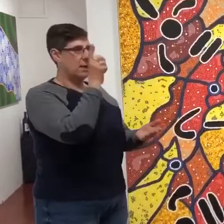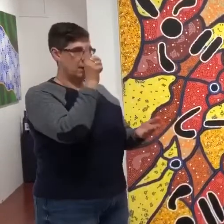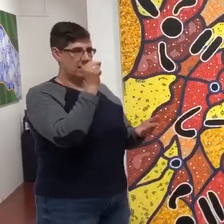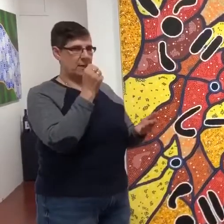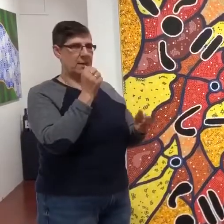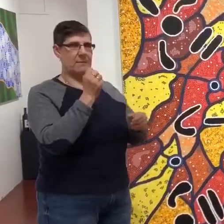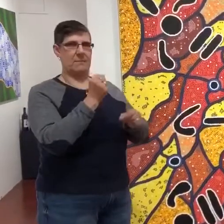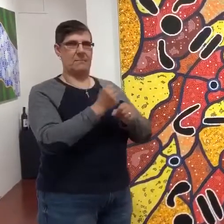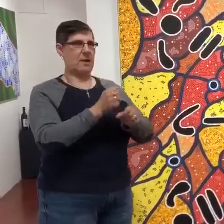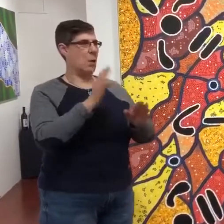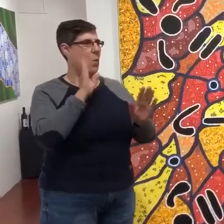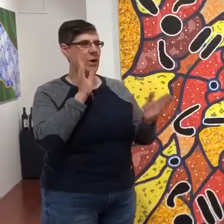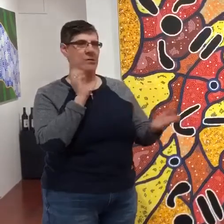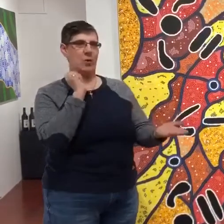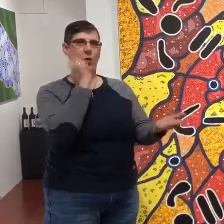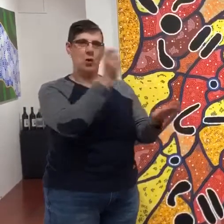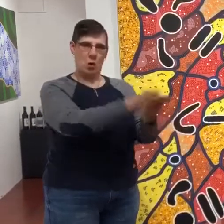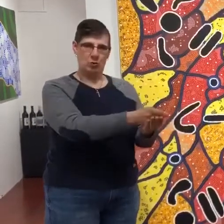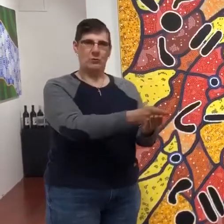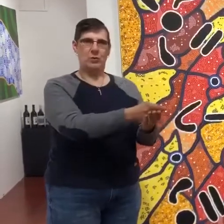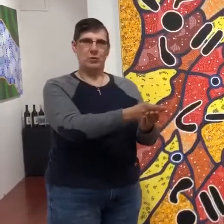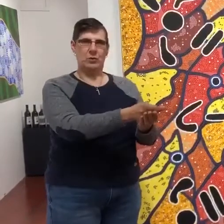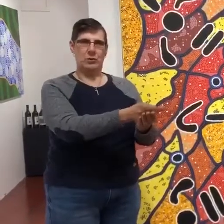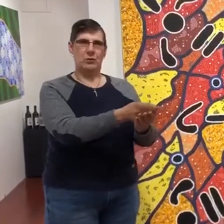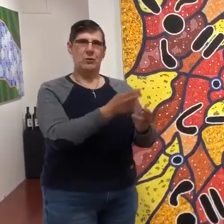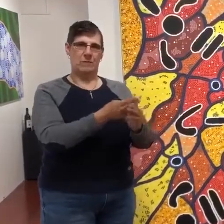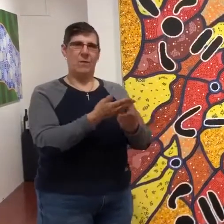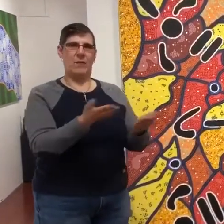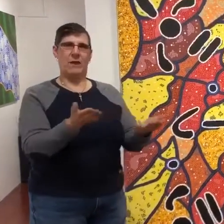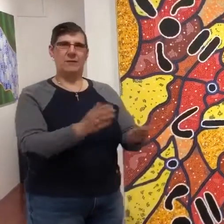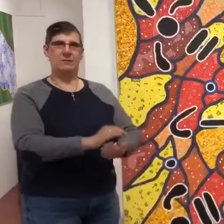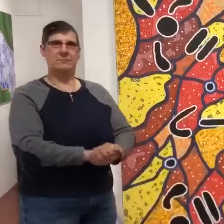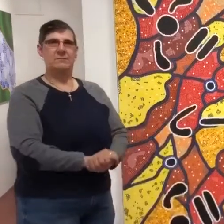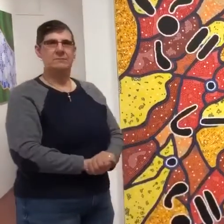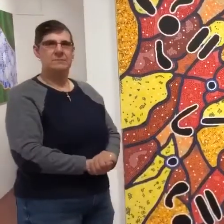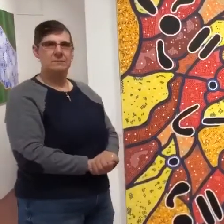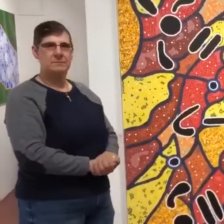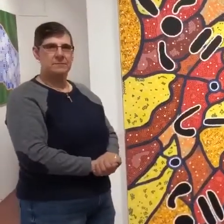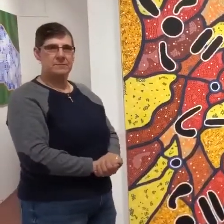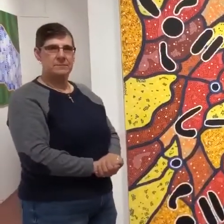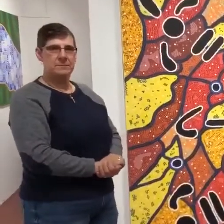a wonderful contribution to that cause. of You're Then You're open. It